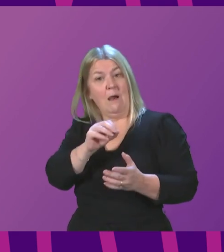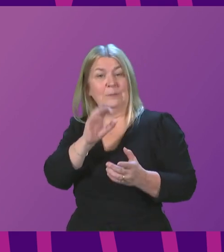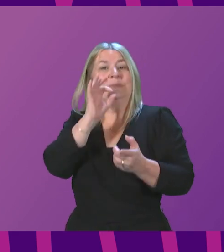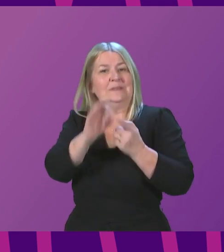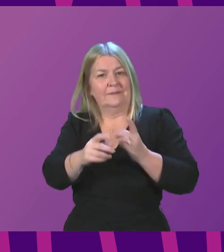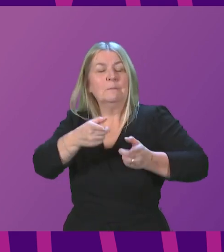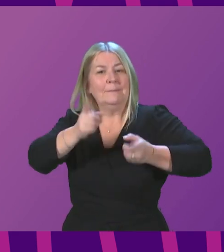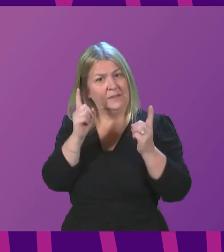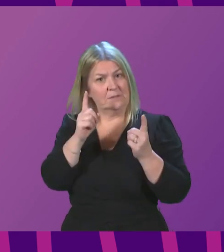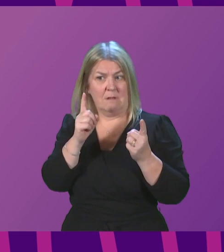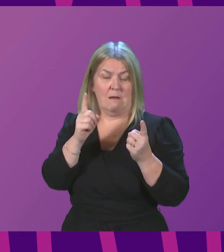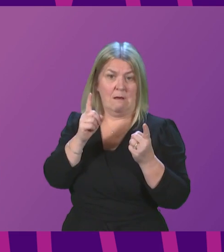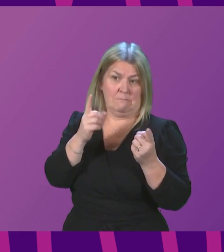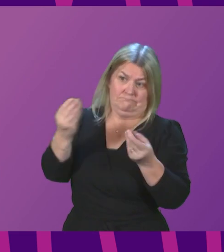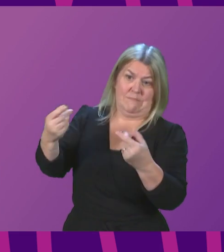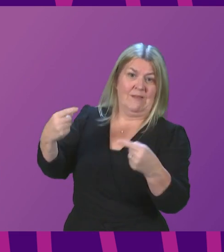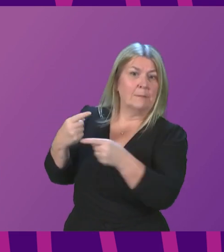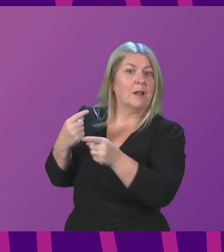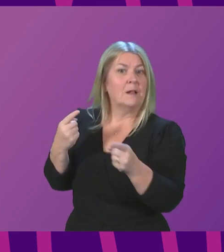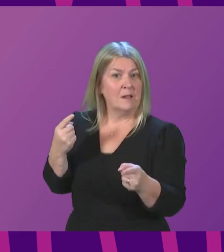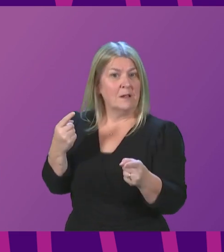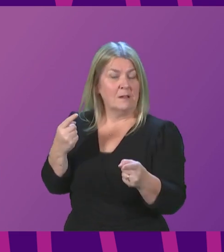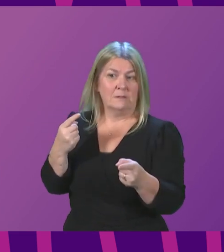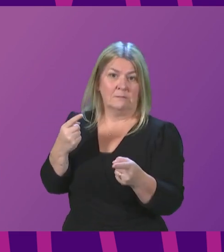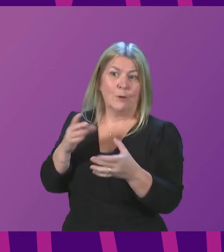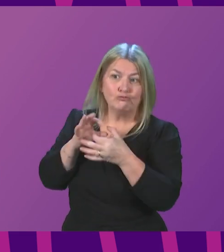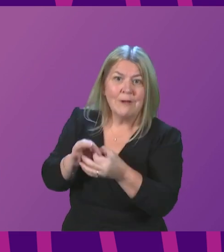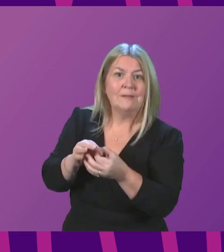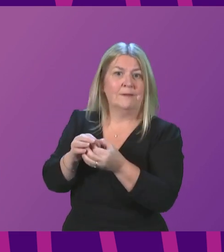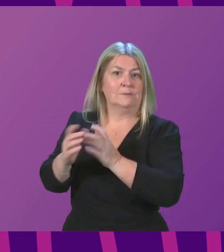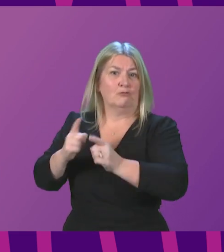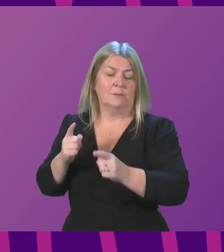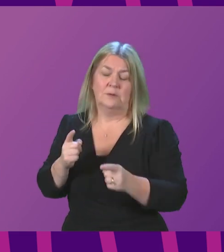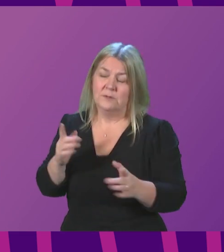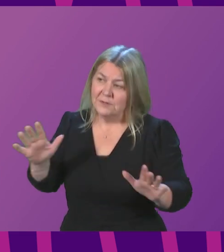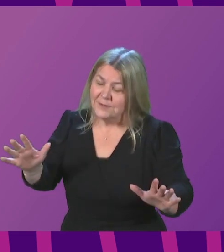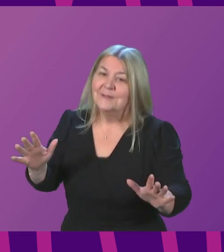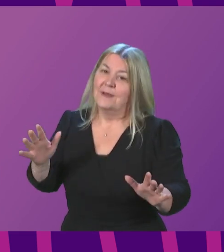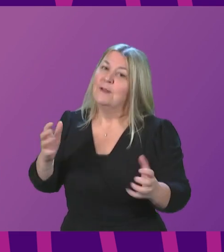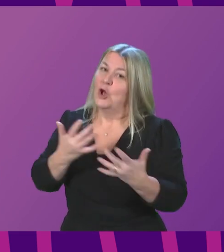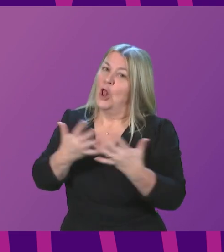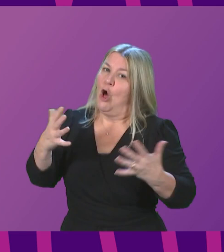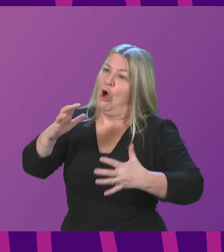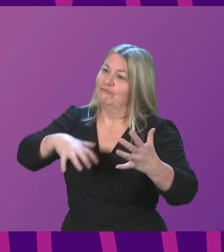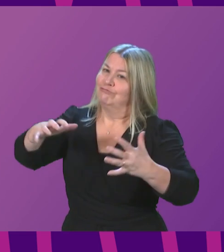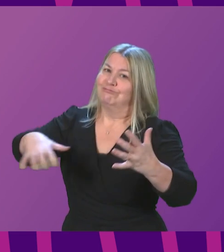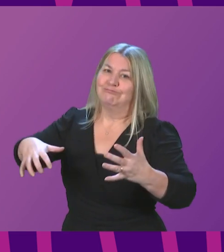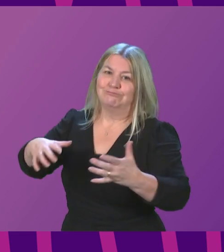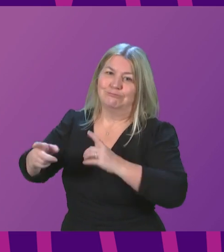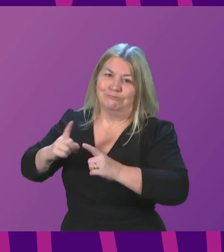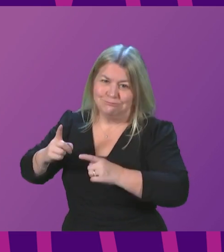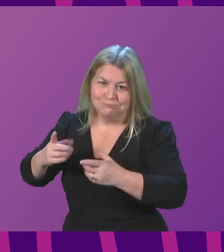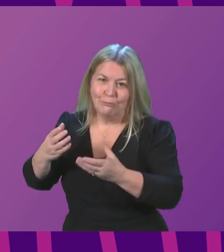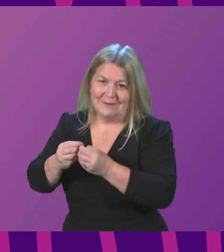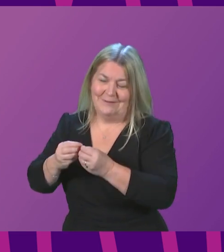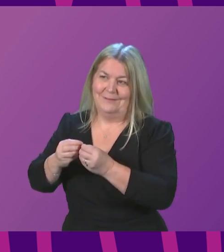correspondence there I do not think I am exaggerating here when I say there is acres of correspondence going back a long time between the Scottish Government and the Home Office